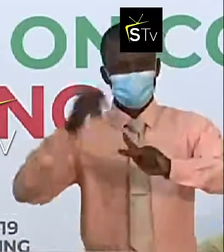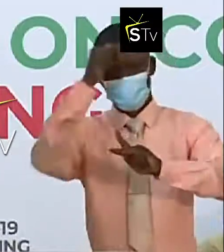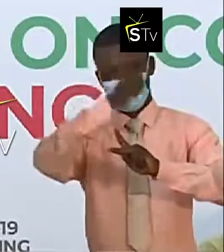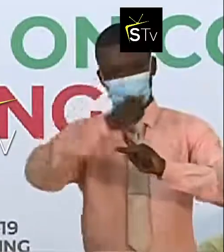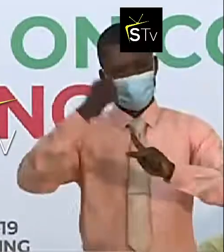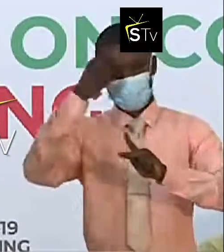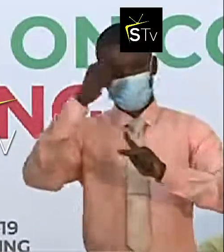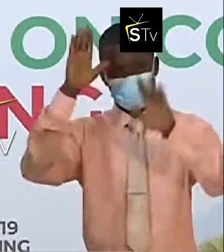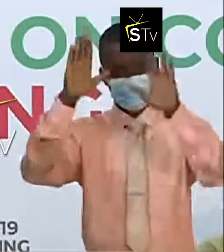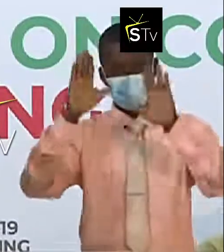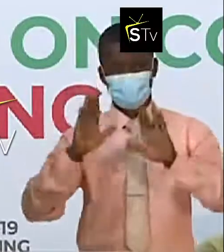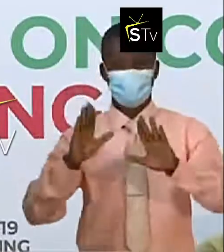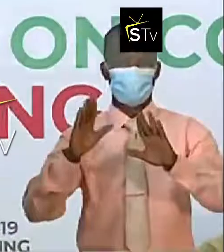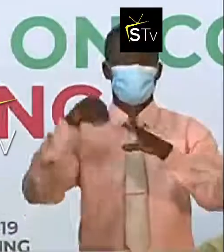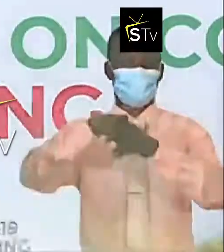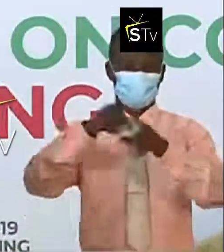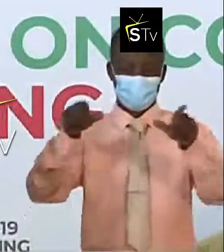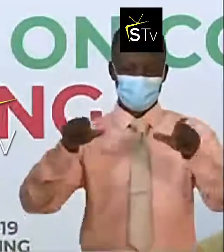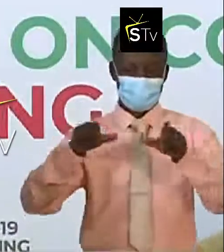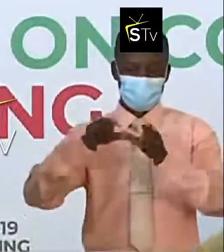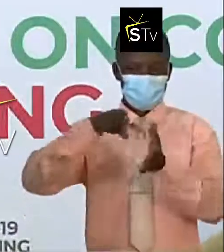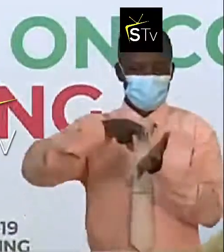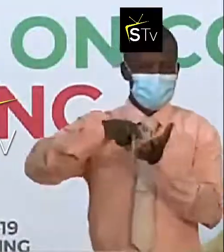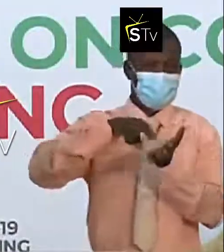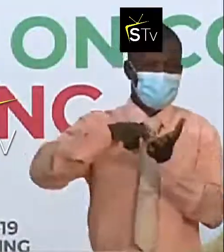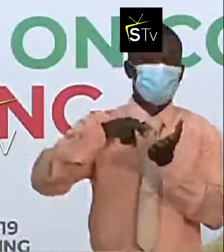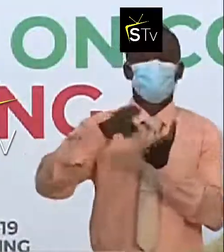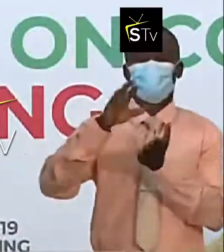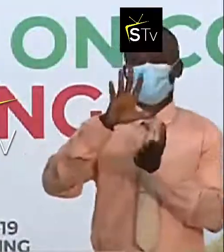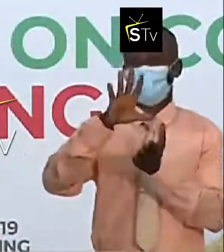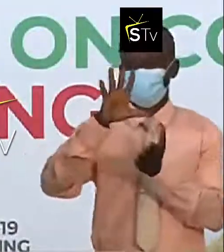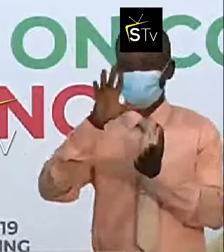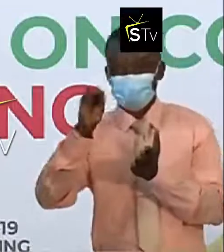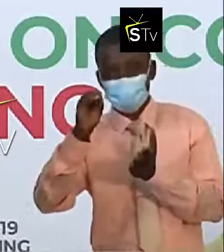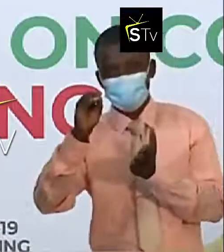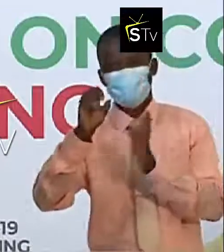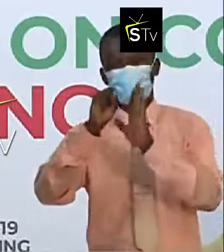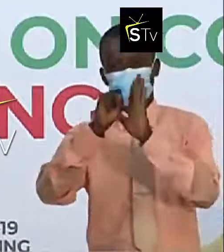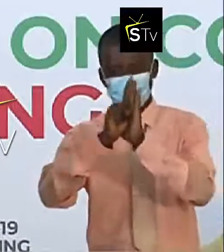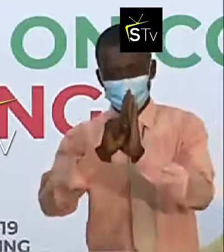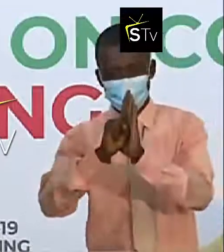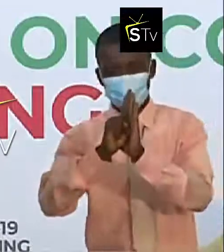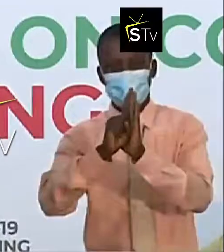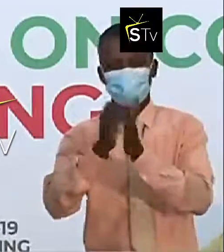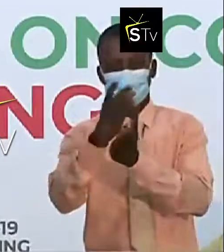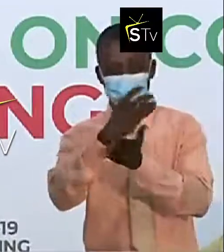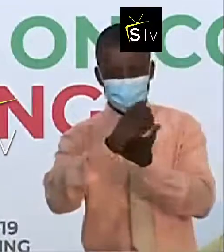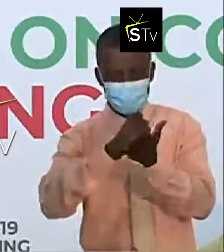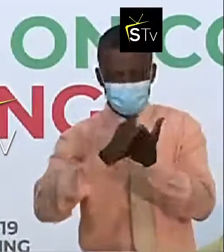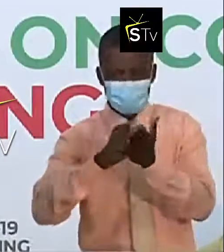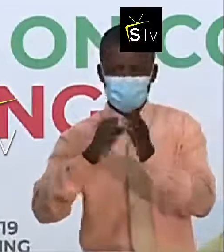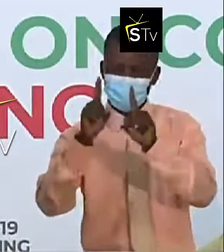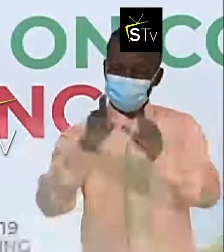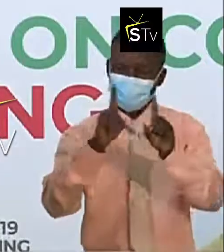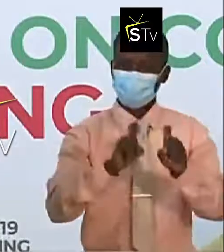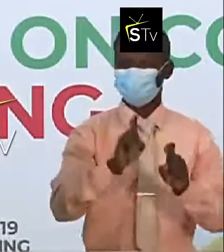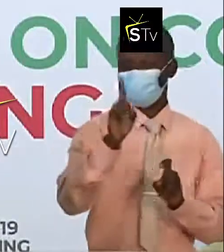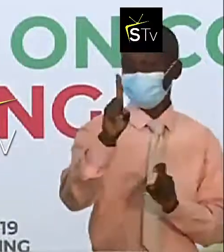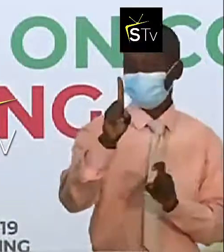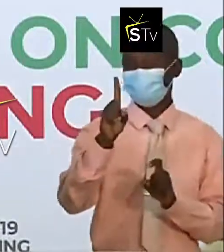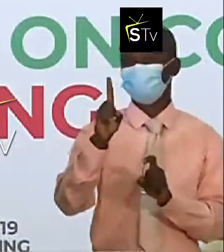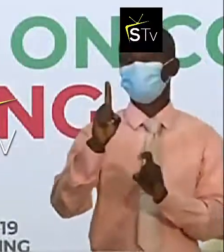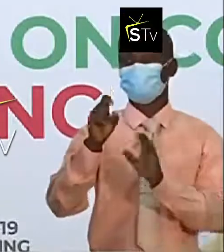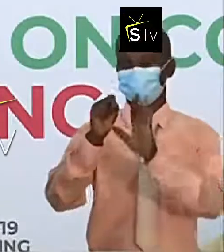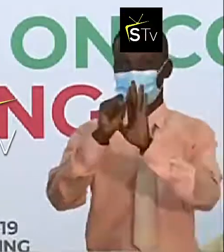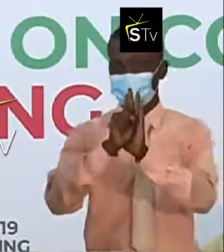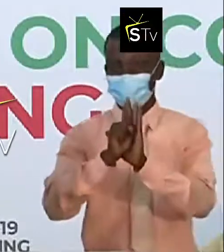Genomics in Ede, like I said, we sent 50 samples to them, I reported to you last, two weeks ago. One of those samples